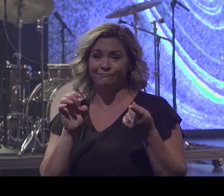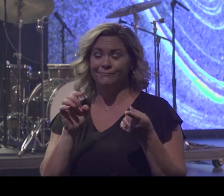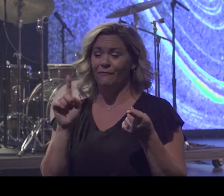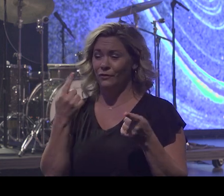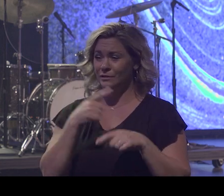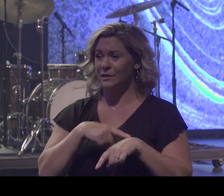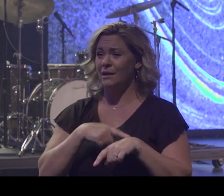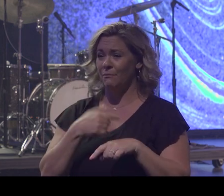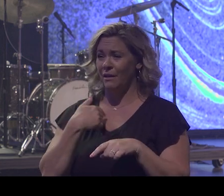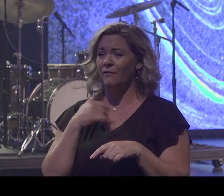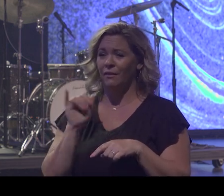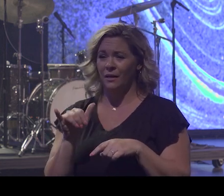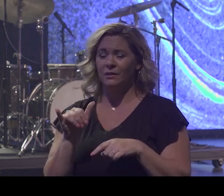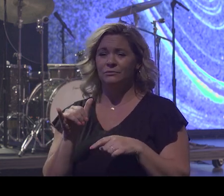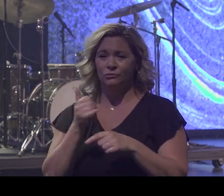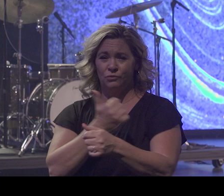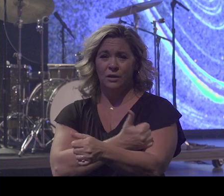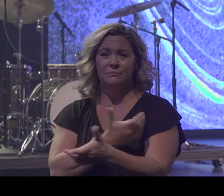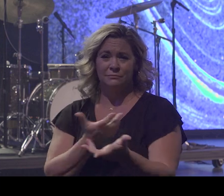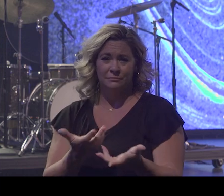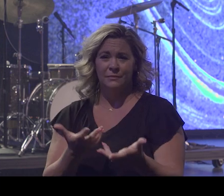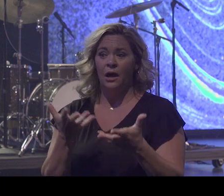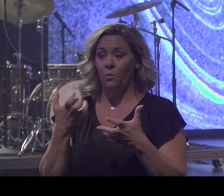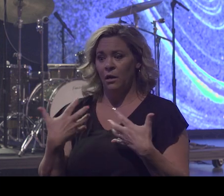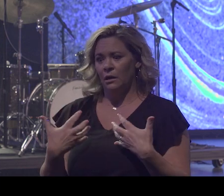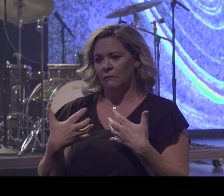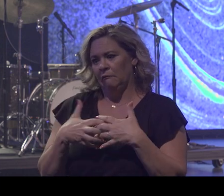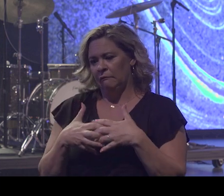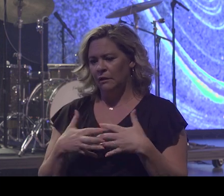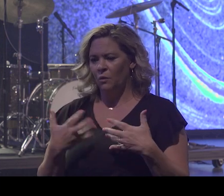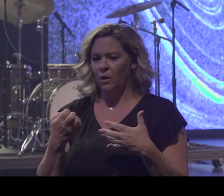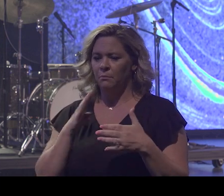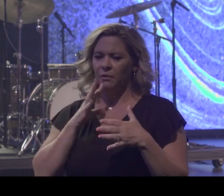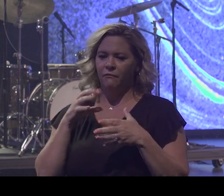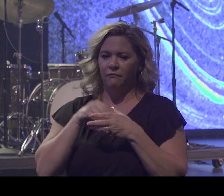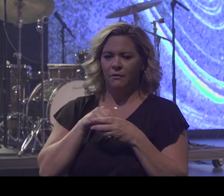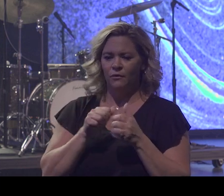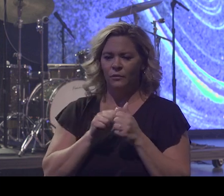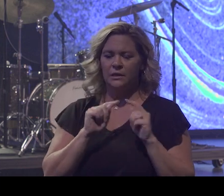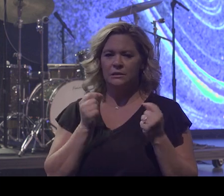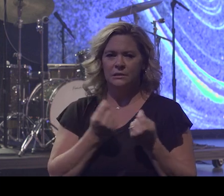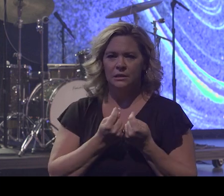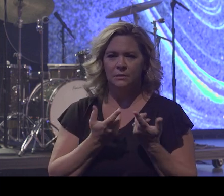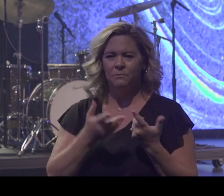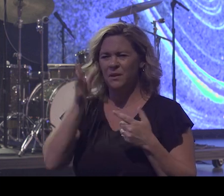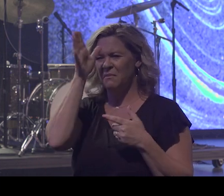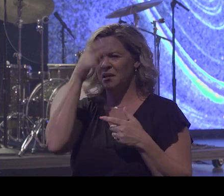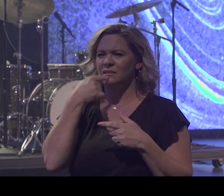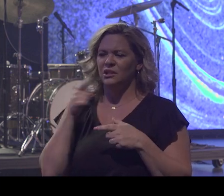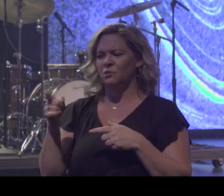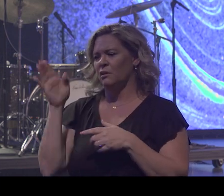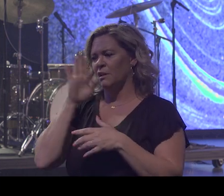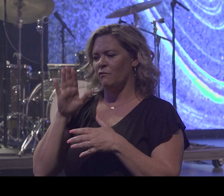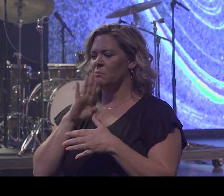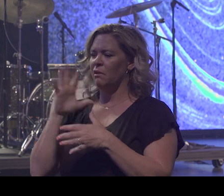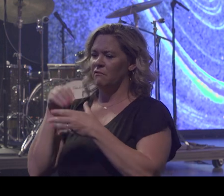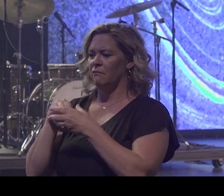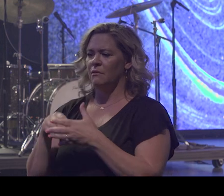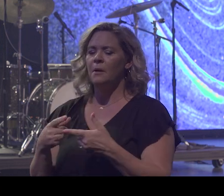And I wanted to fit in. I just wanted to be a part because my dad said I would never be a part of anything. And these guys would welcome me in. And I went back there and hid it, and I